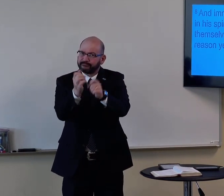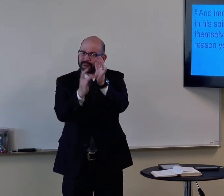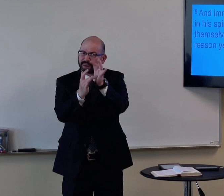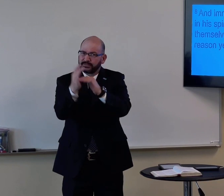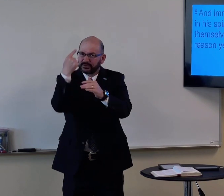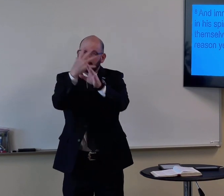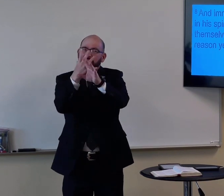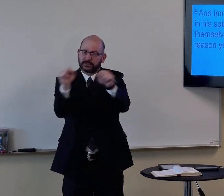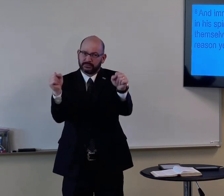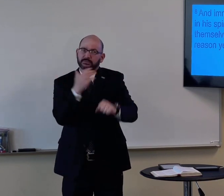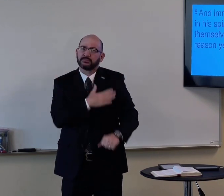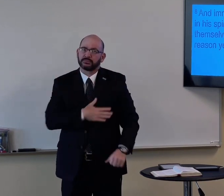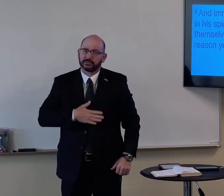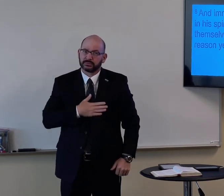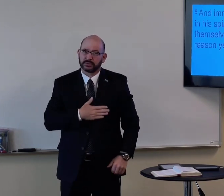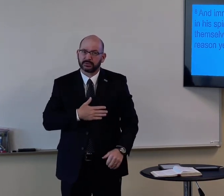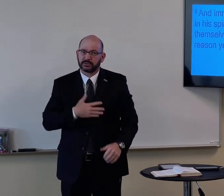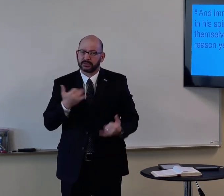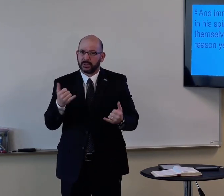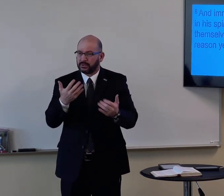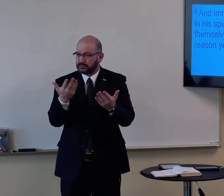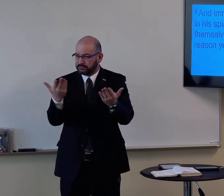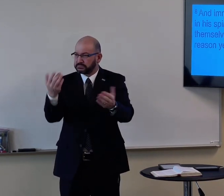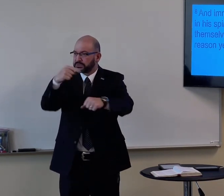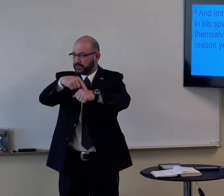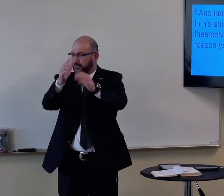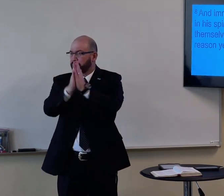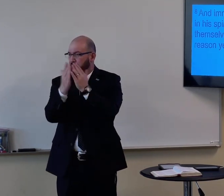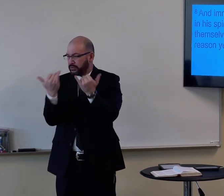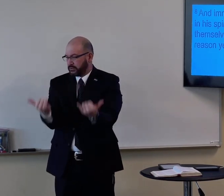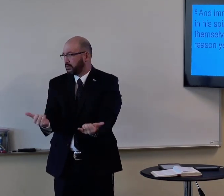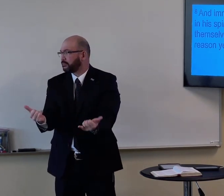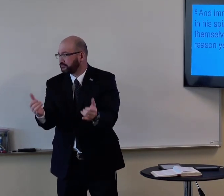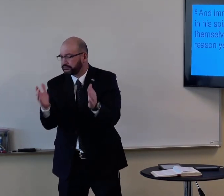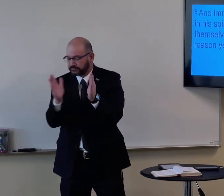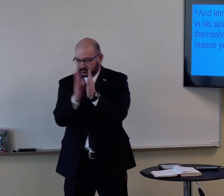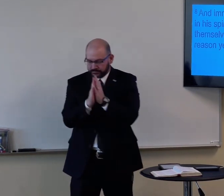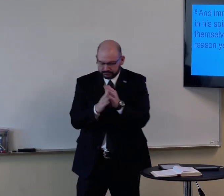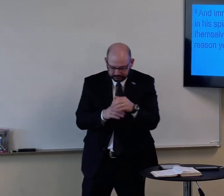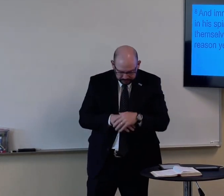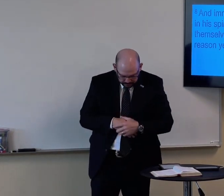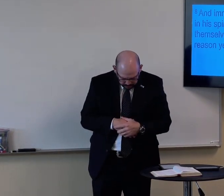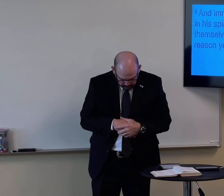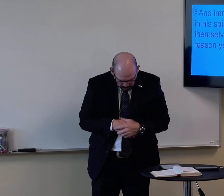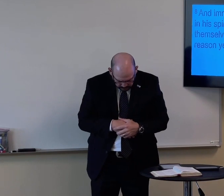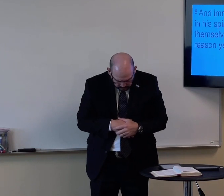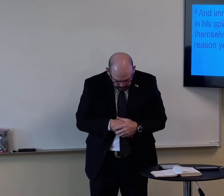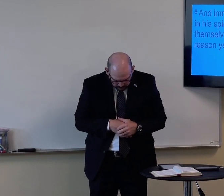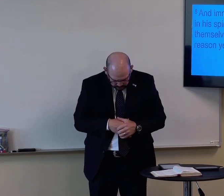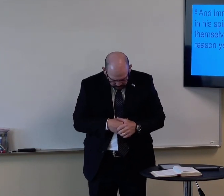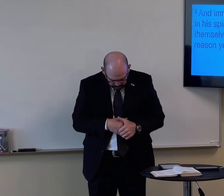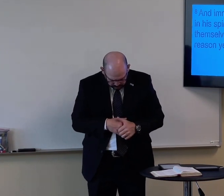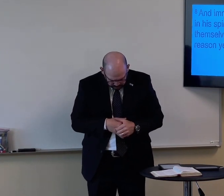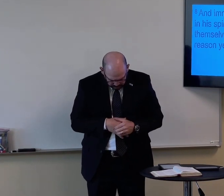now. Trust in him for salvation right now. I'm going to give you a minute right now. to give a